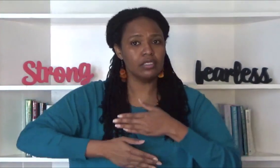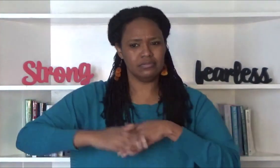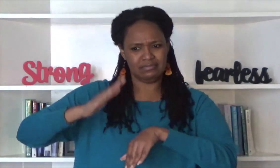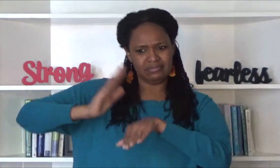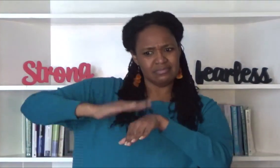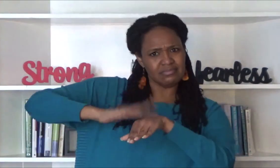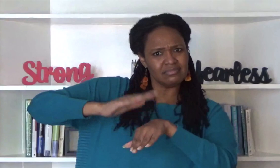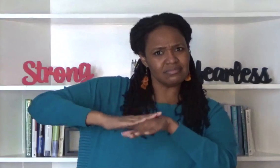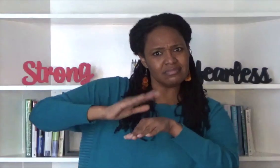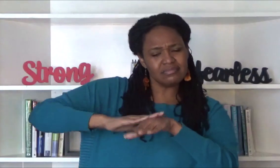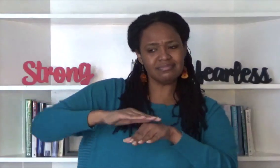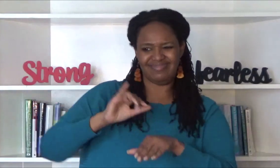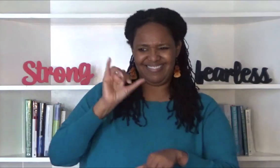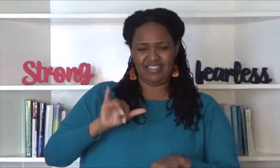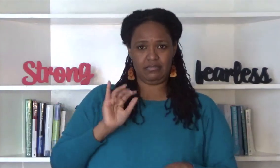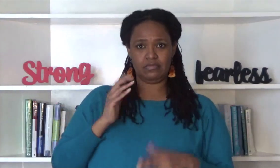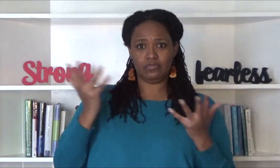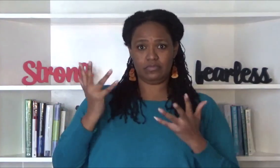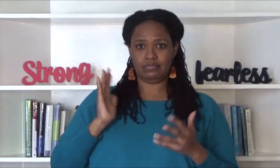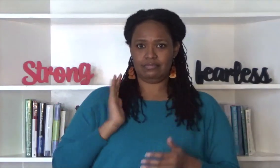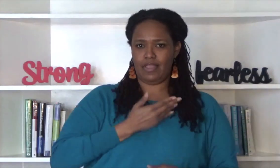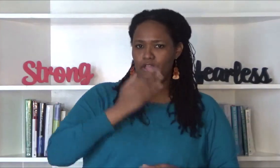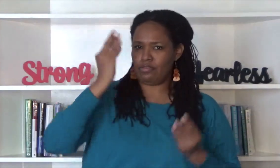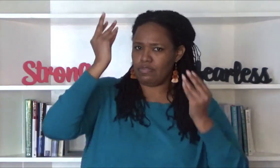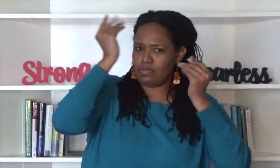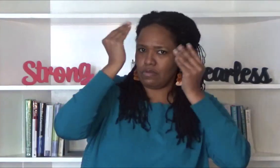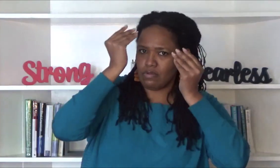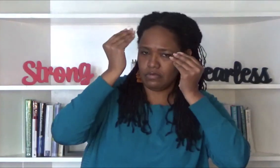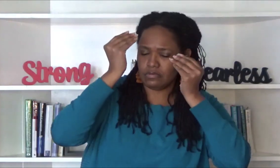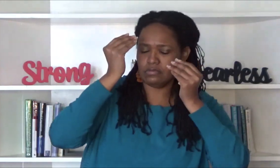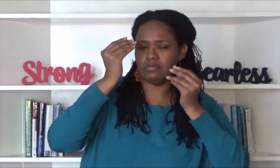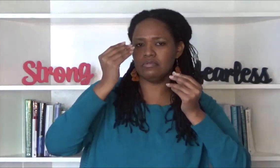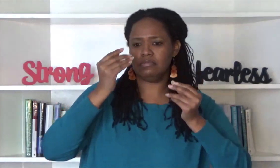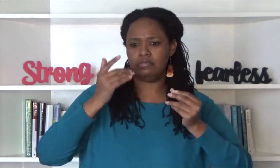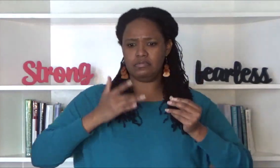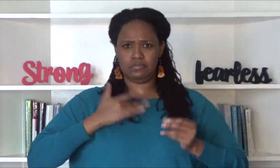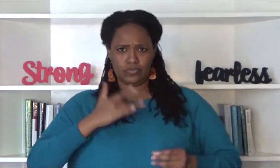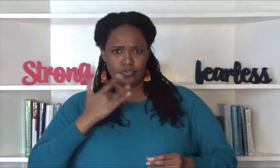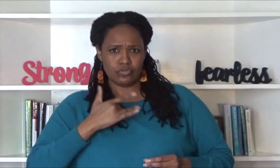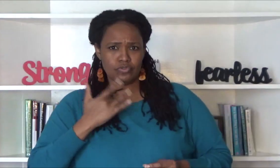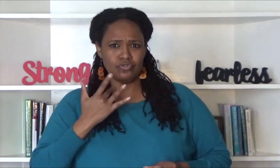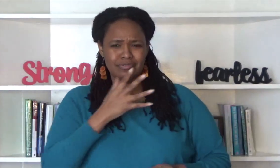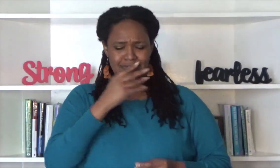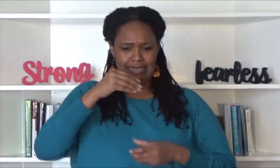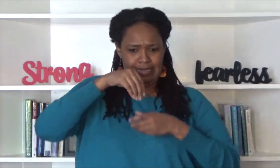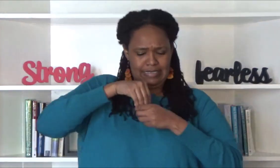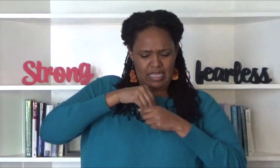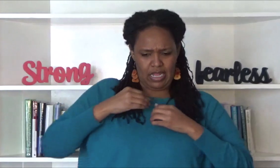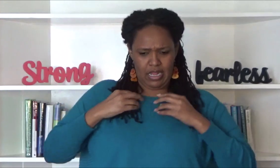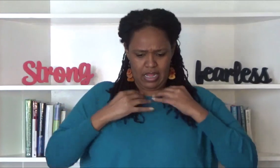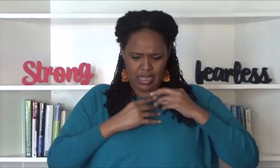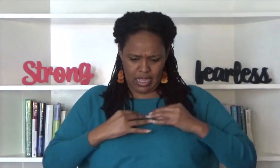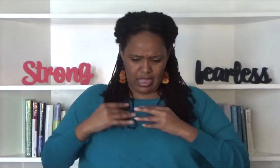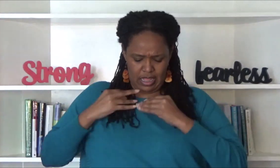these warning signs are our thoughts and emotions and physiological